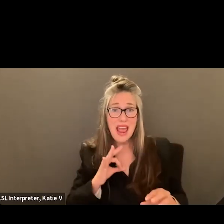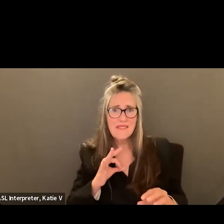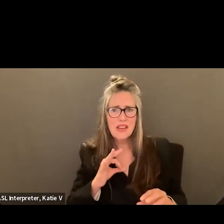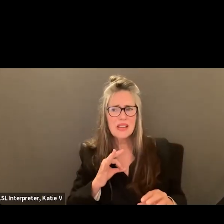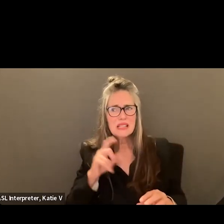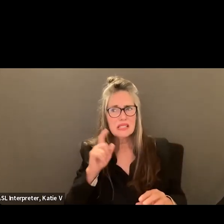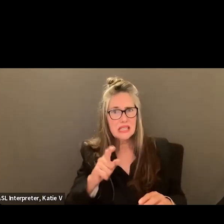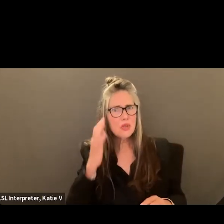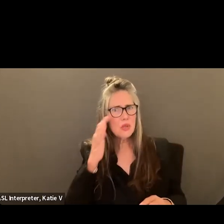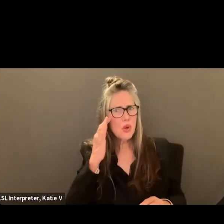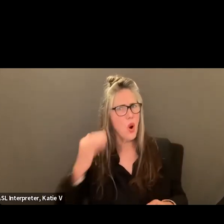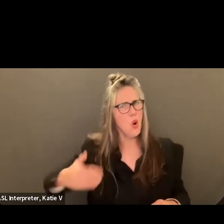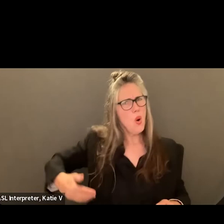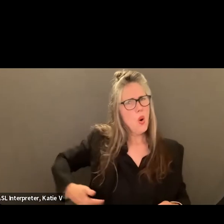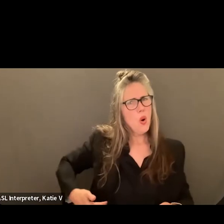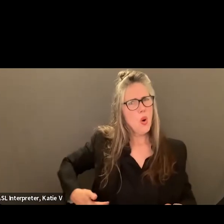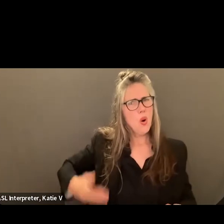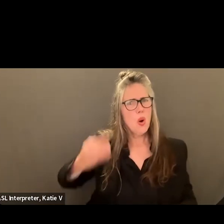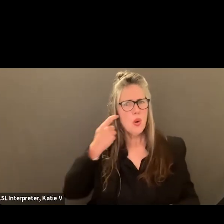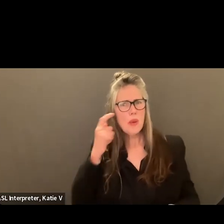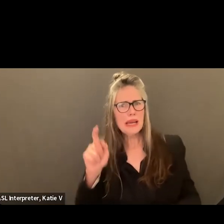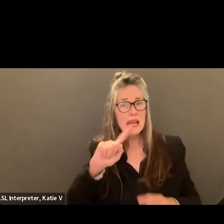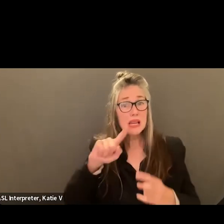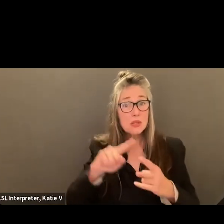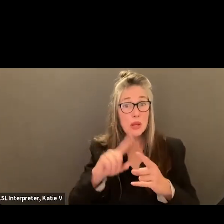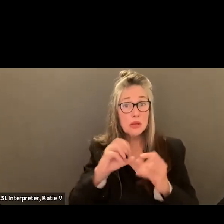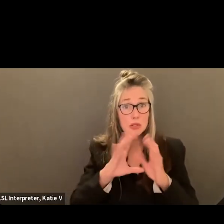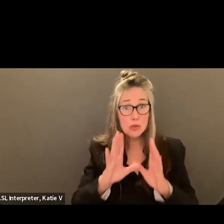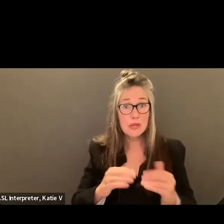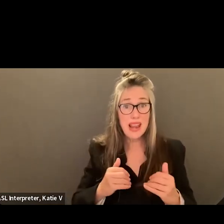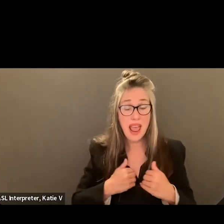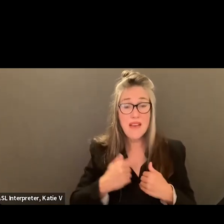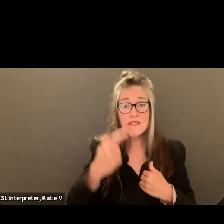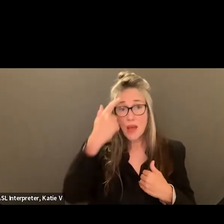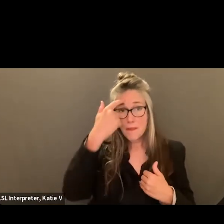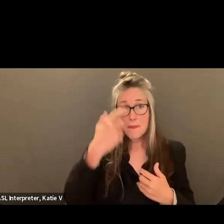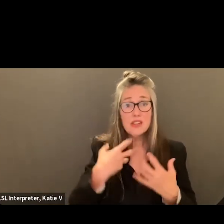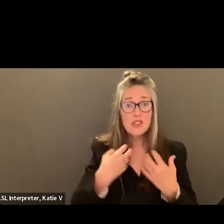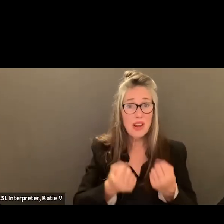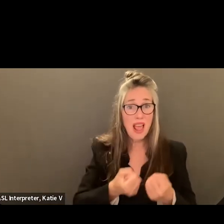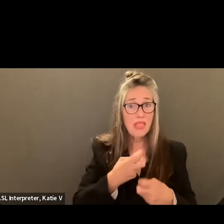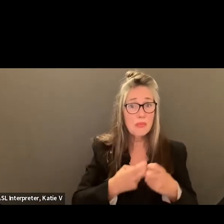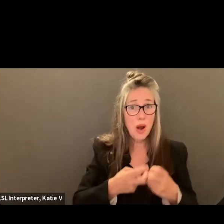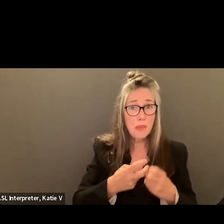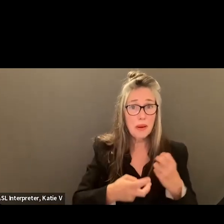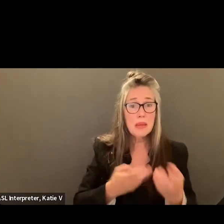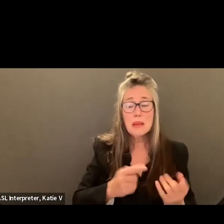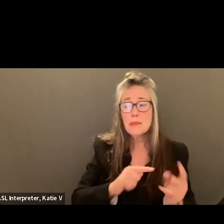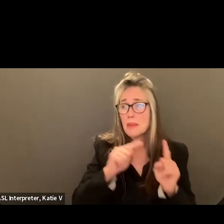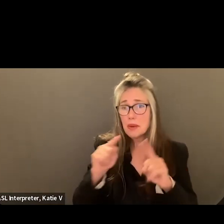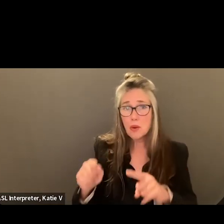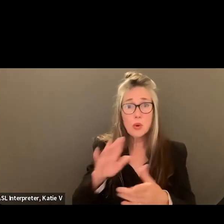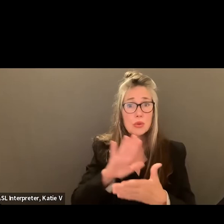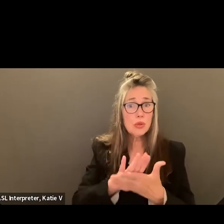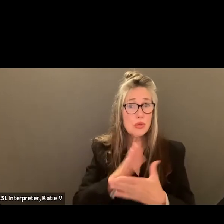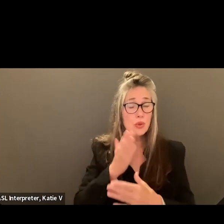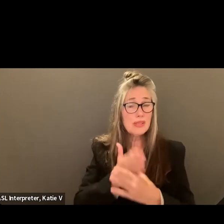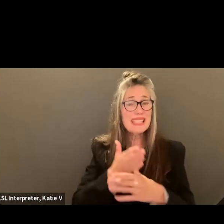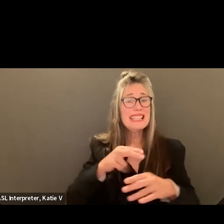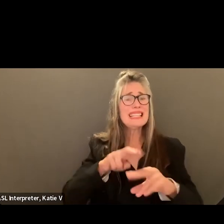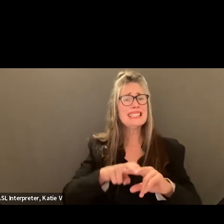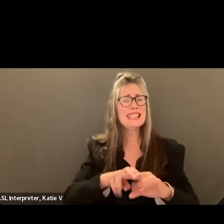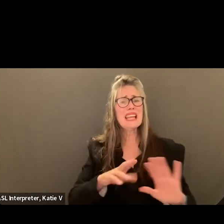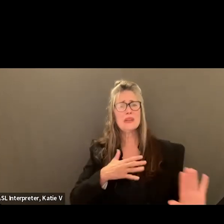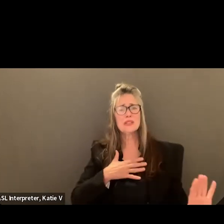and allowing them to do what they need to do. Whether that be go to the psychologist, whether that be just sit outside and take a breath of fresh air. But then